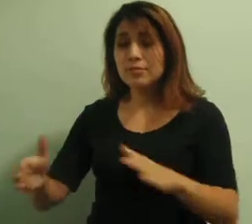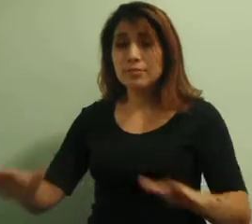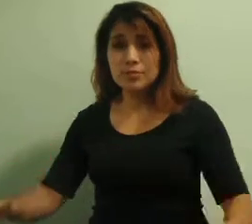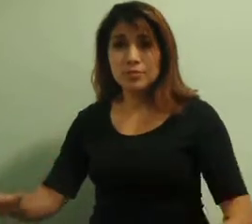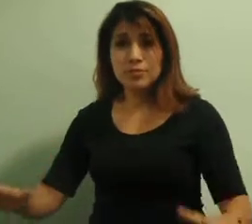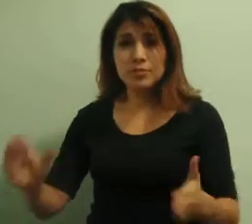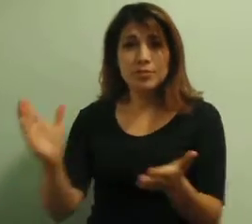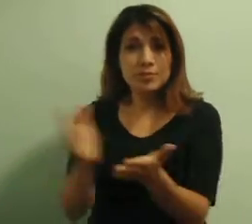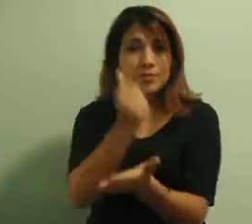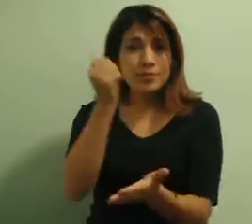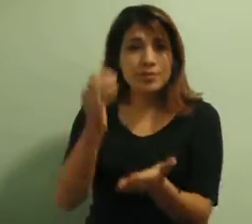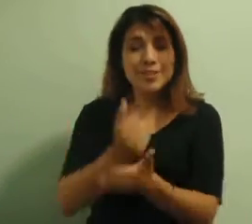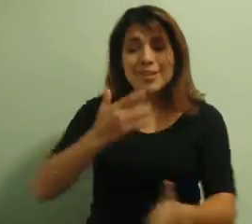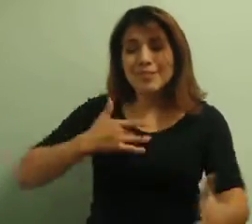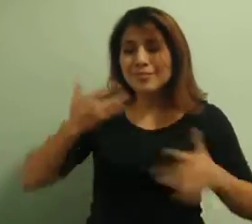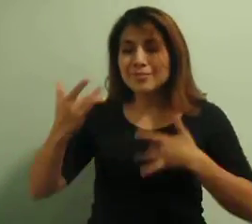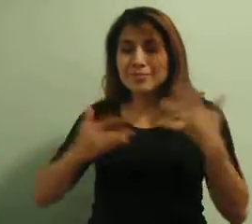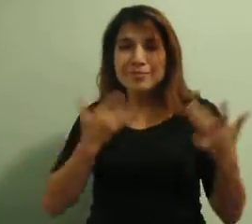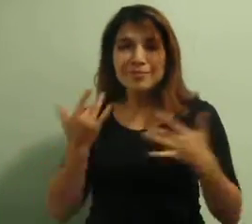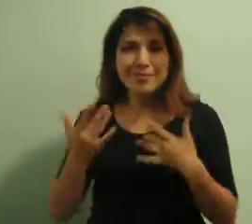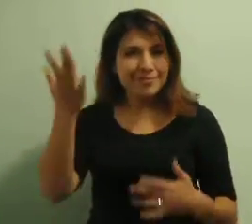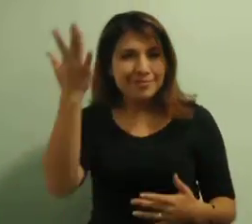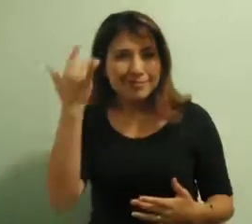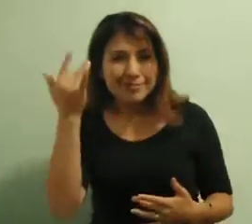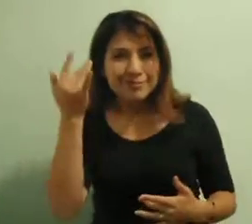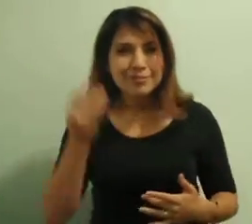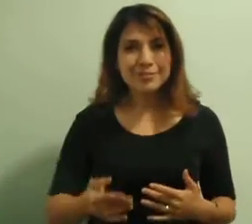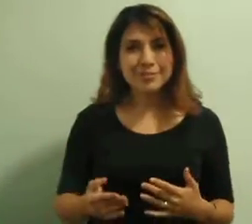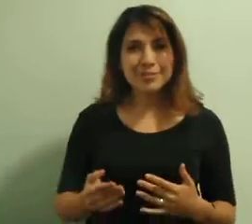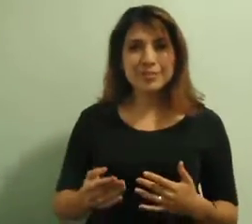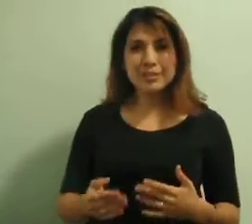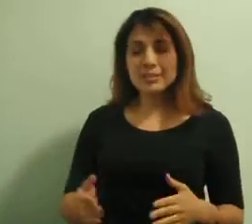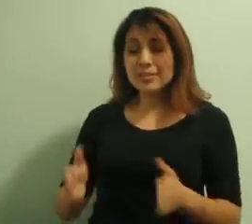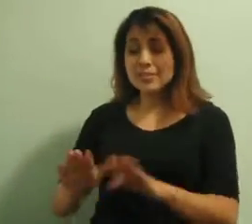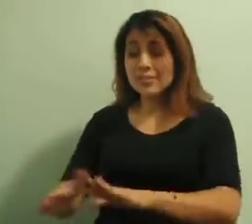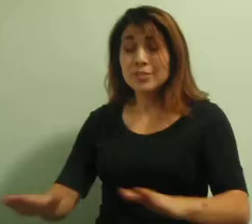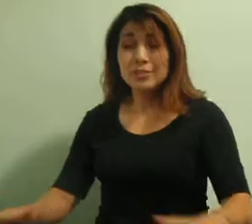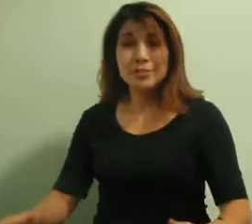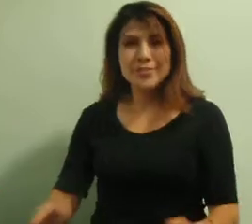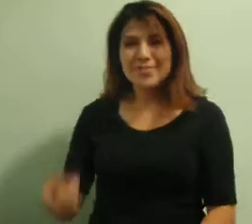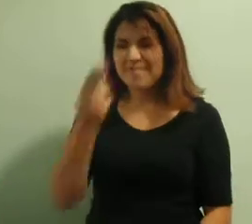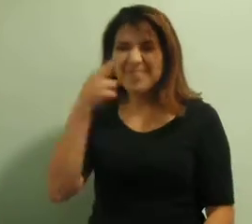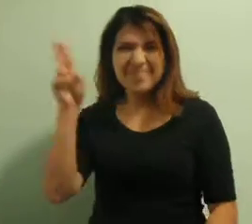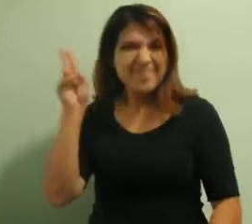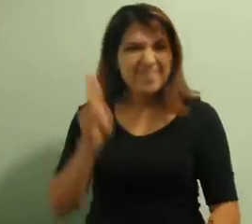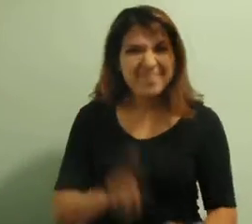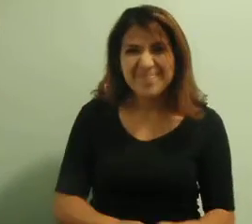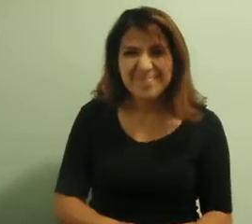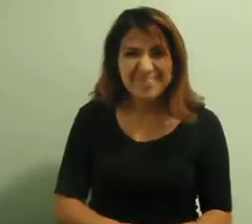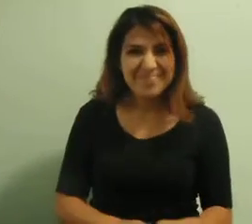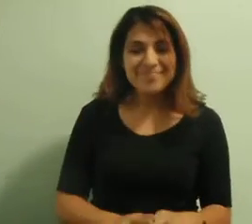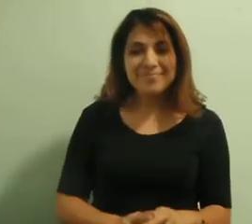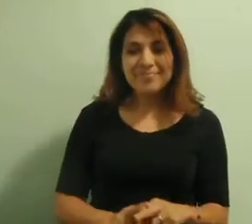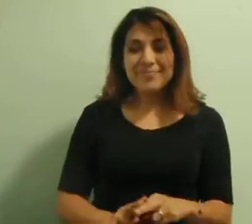Teaching children would be so amazing. Thank you for the opportunity. Why? Well, children are fun for one thing.